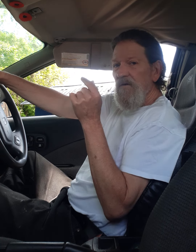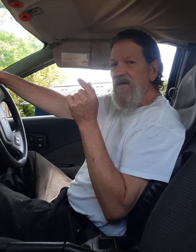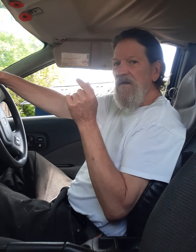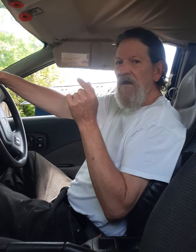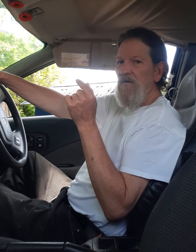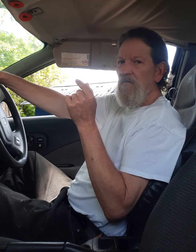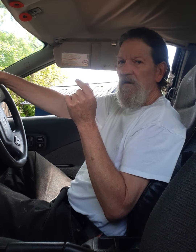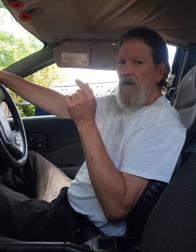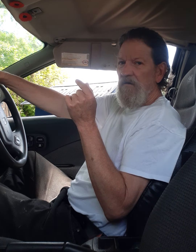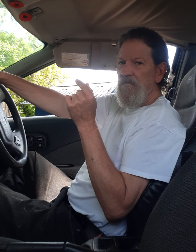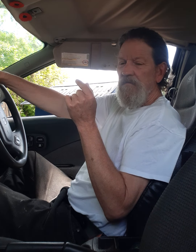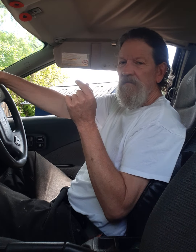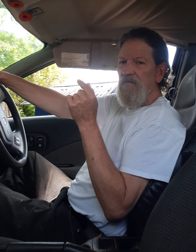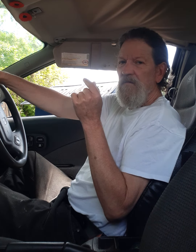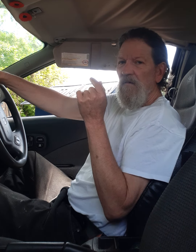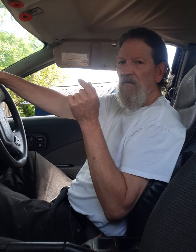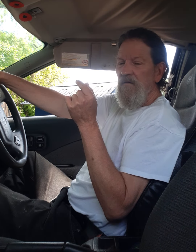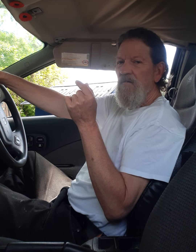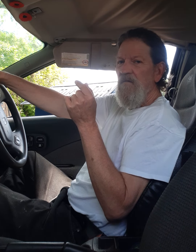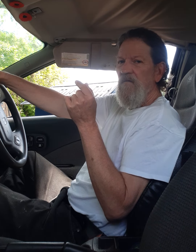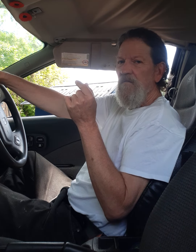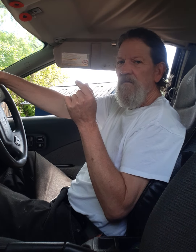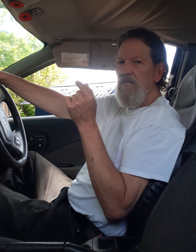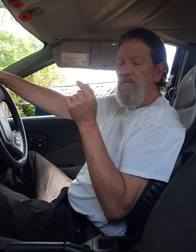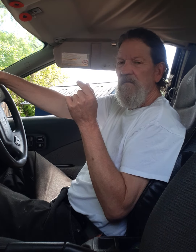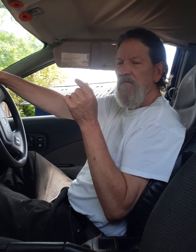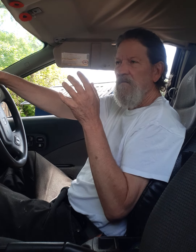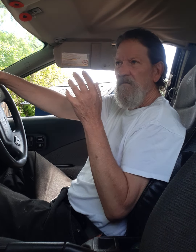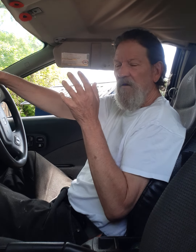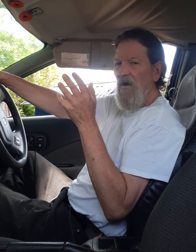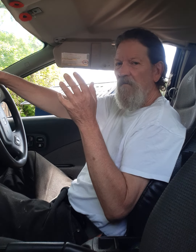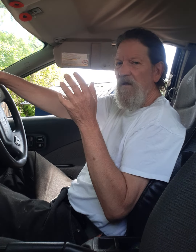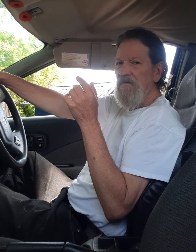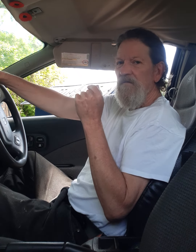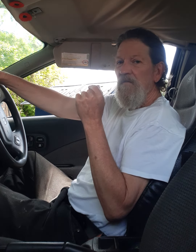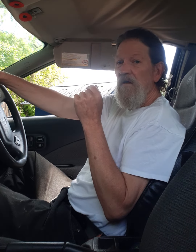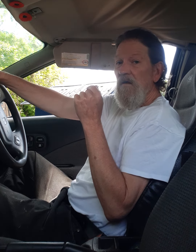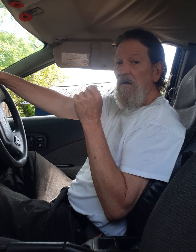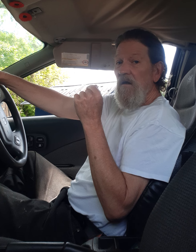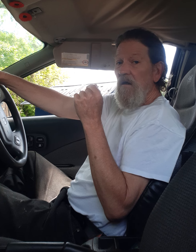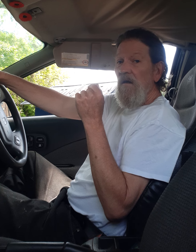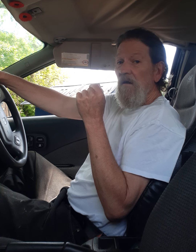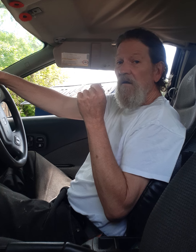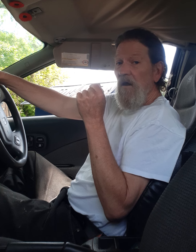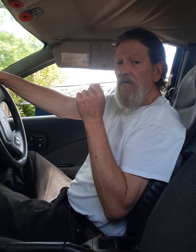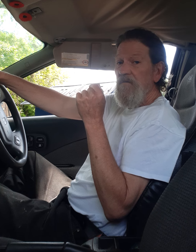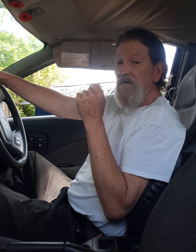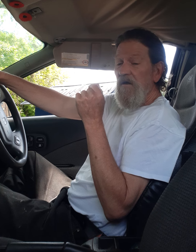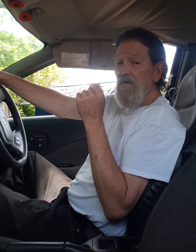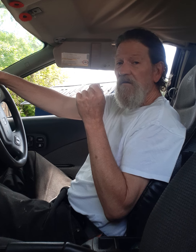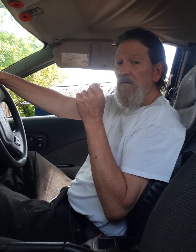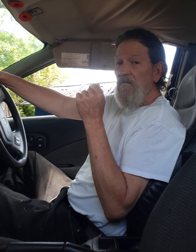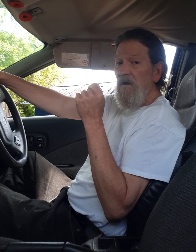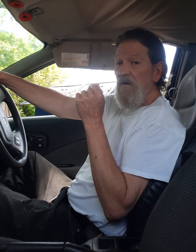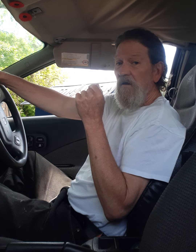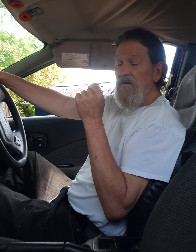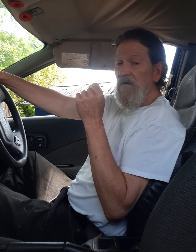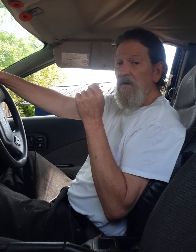reason i don't block them or remove them the comments let them stand on their own merit i say